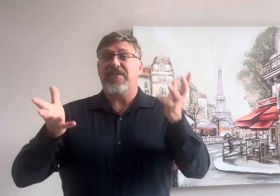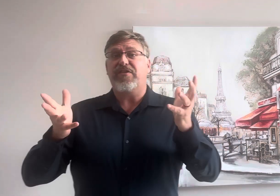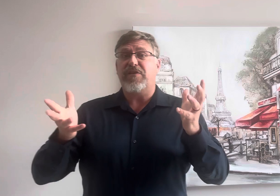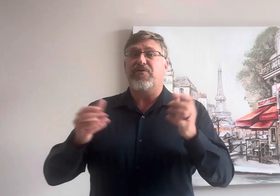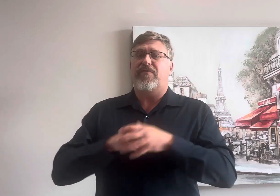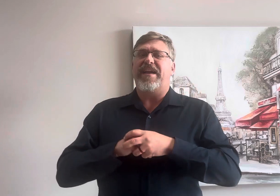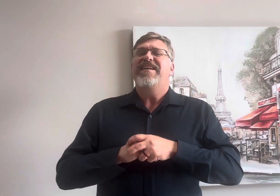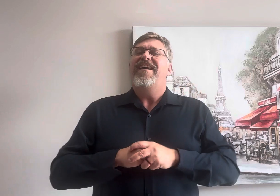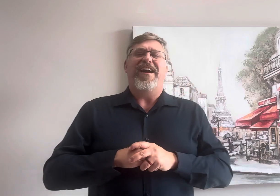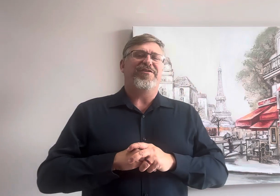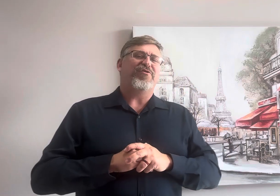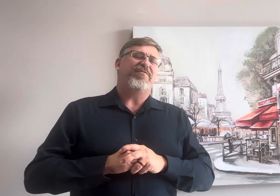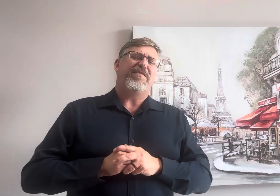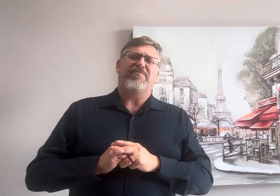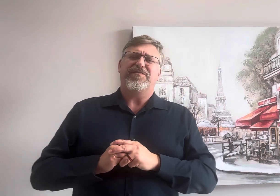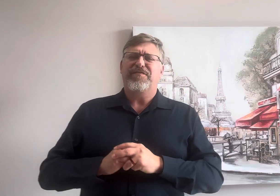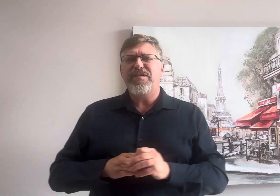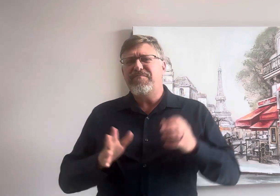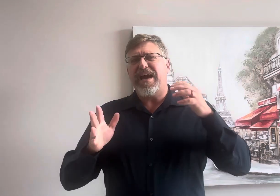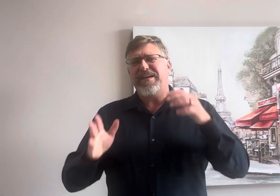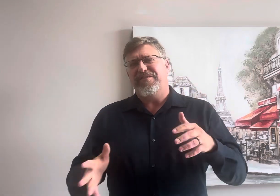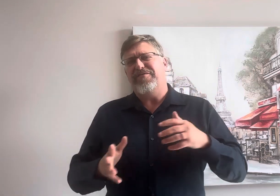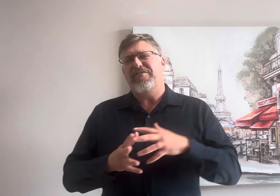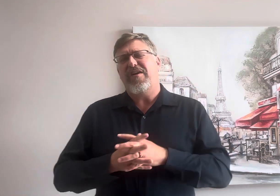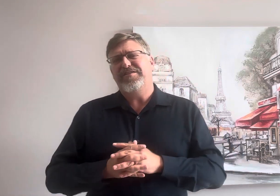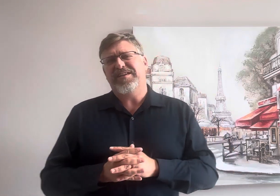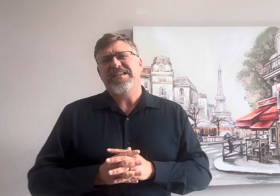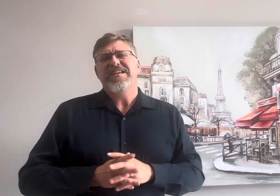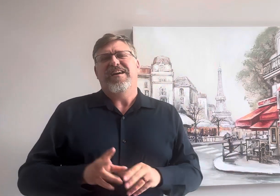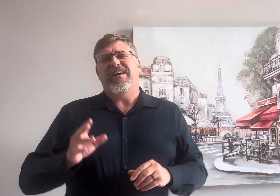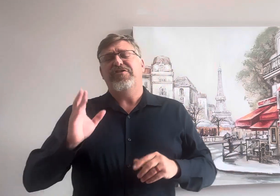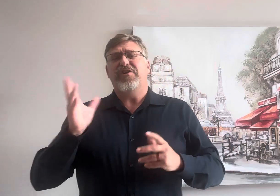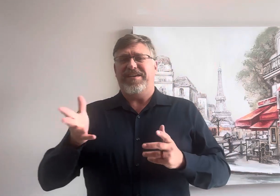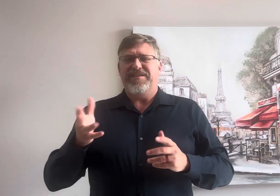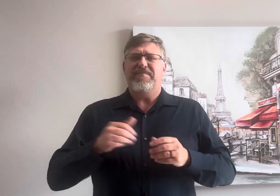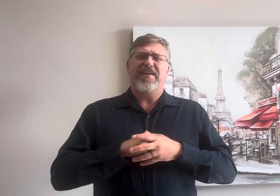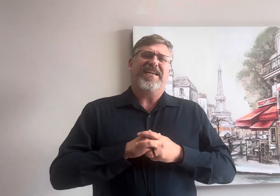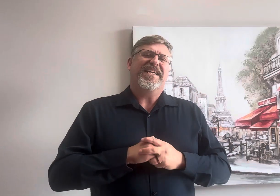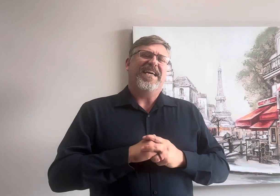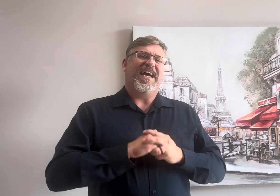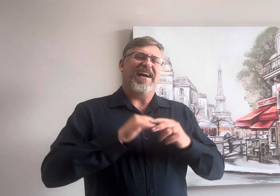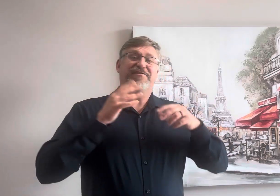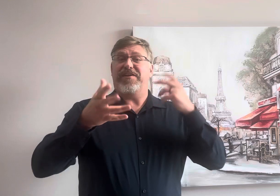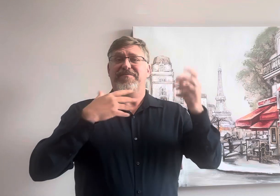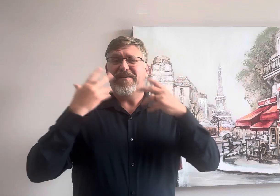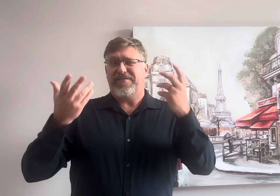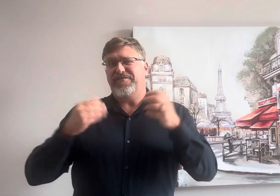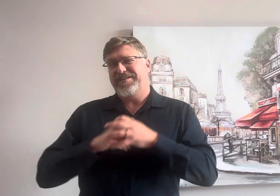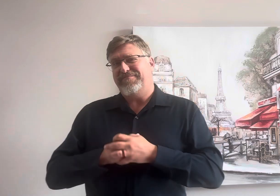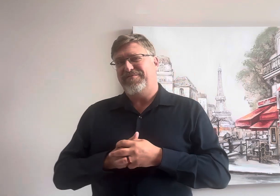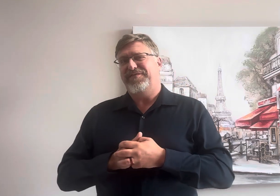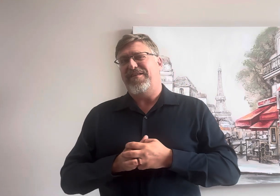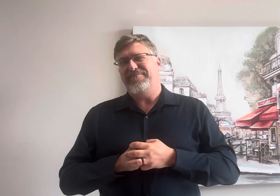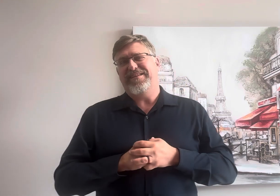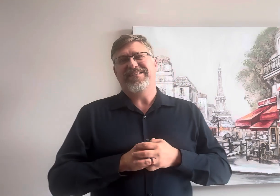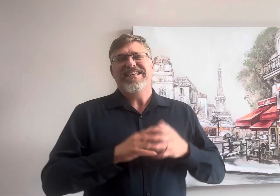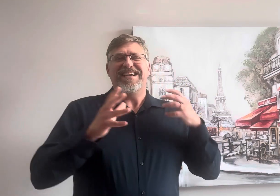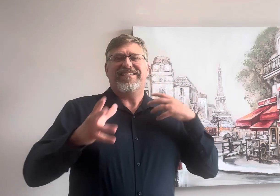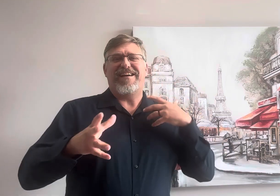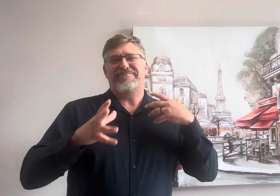thought they were great i enjoyed people's feedback and their logic uh johnny mnemonic uh johnny mnemonic for example it was fun because a lot of